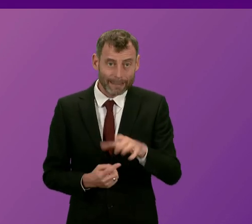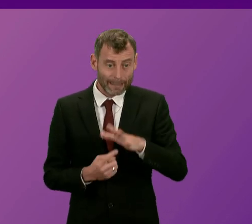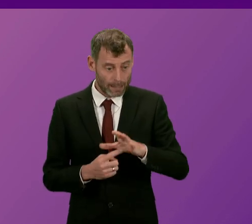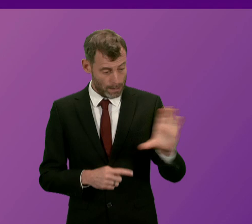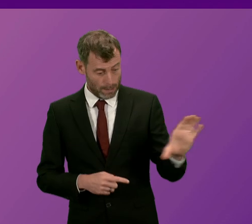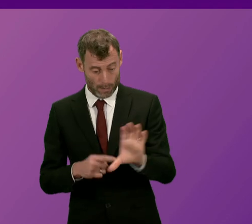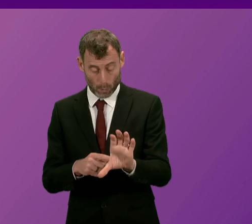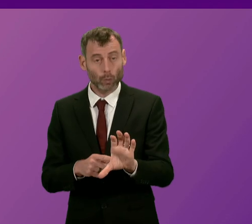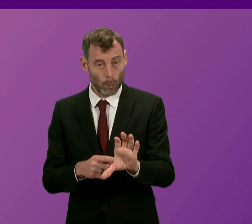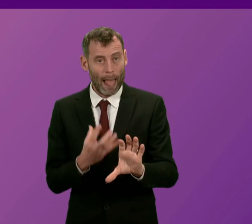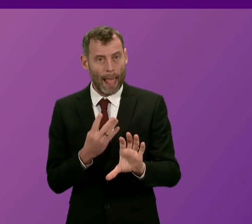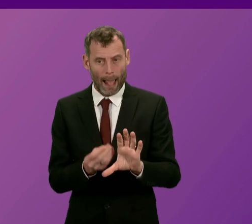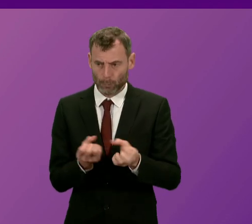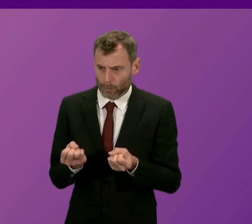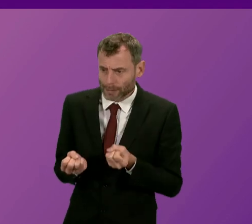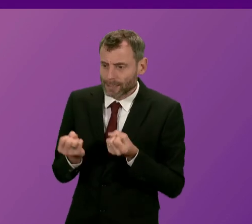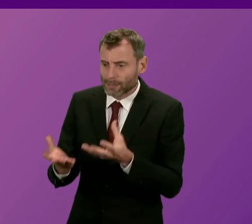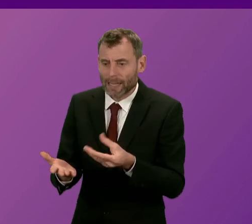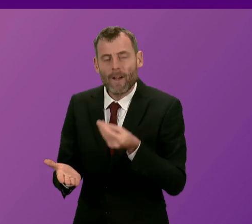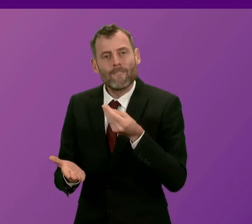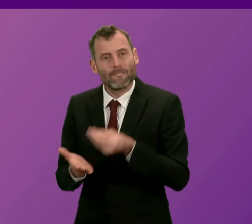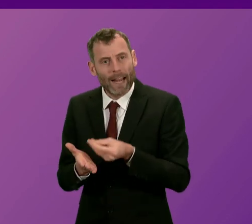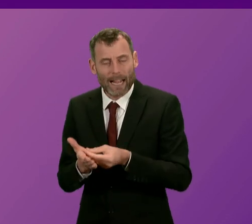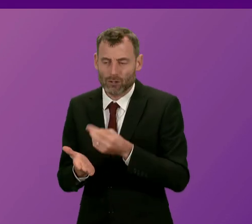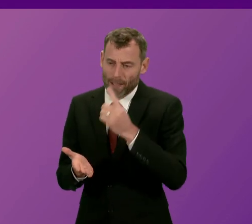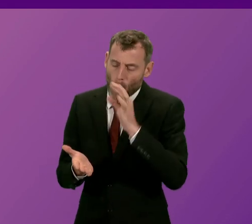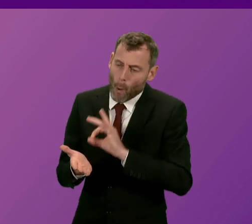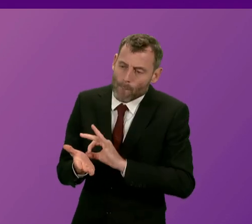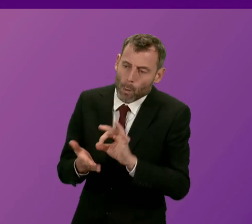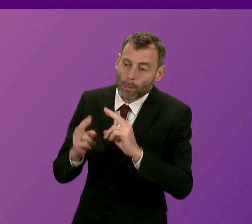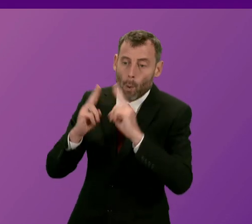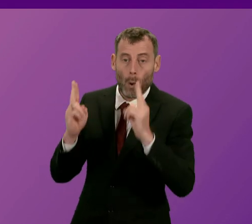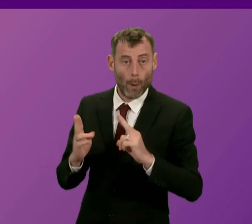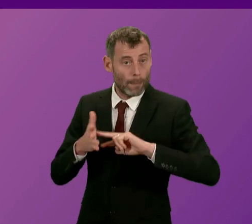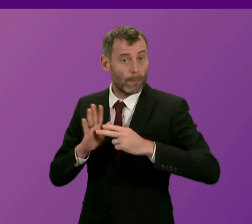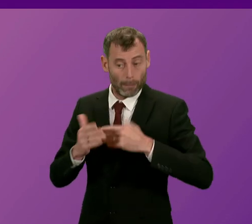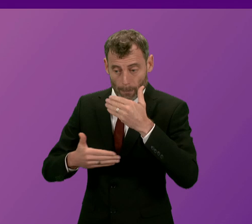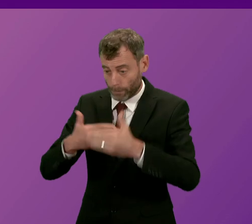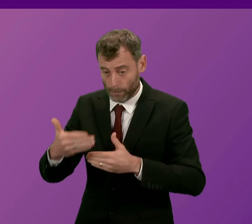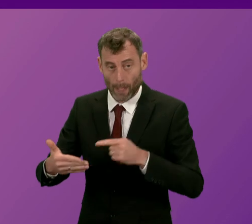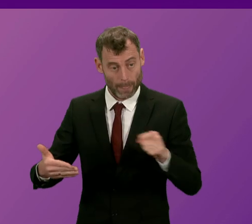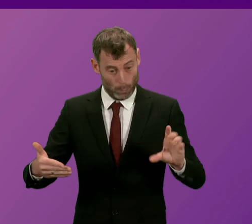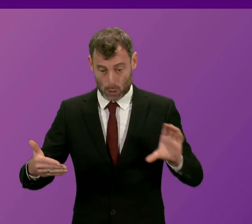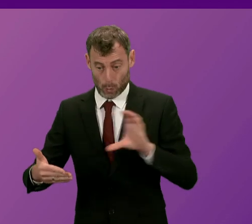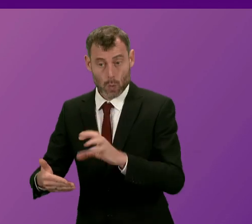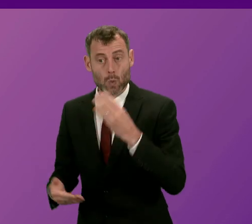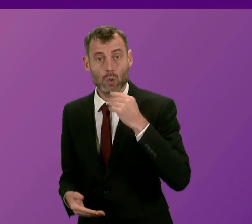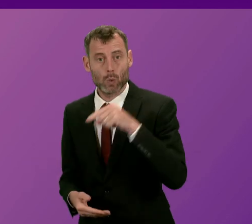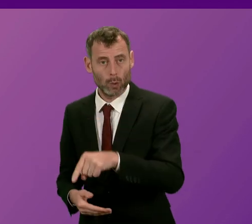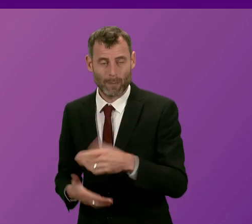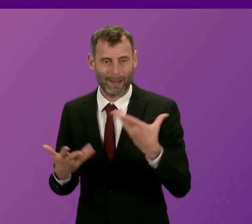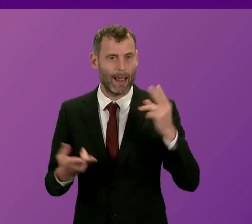enabling the affordable housing programme to be sustained at the previous level and that has largely accounted for the falls in